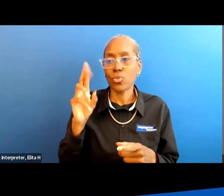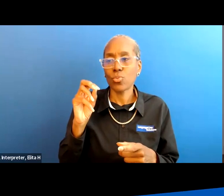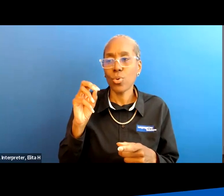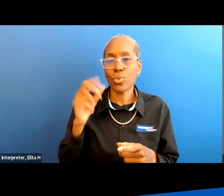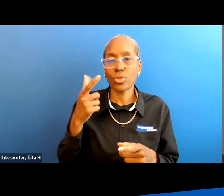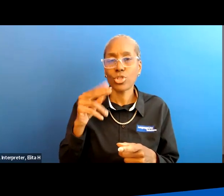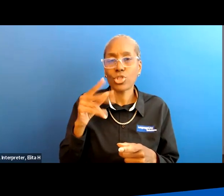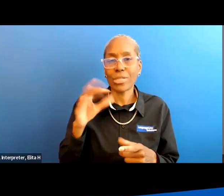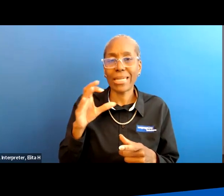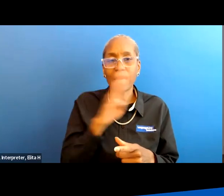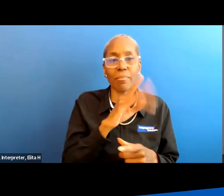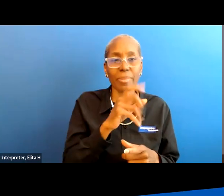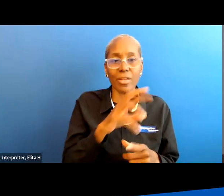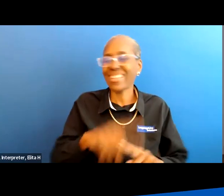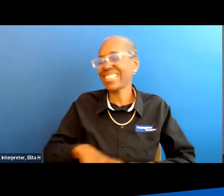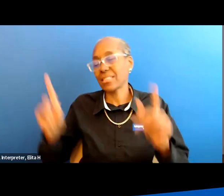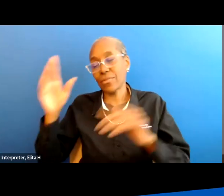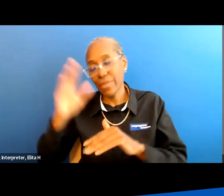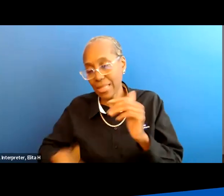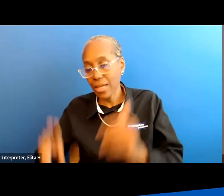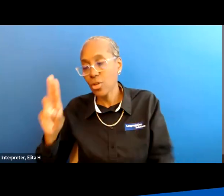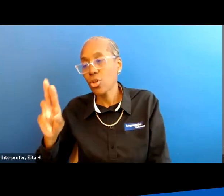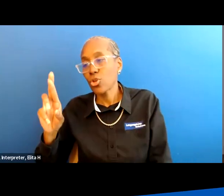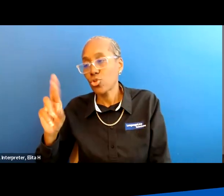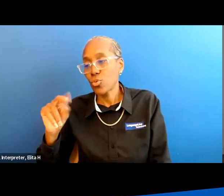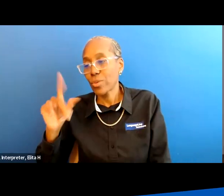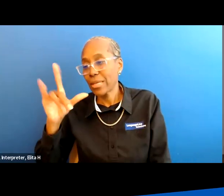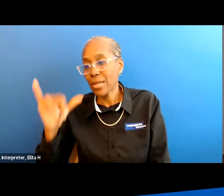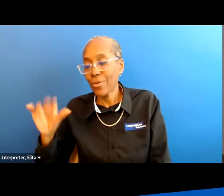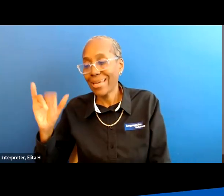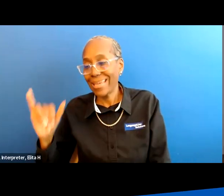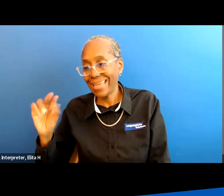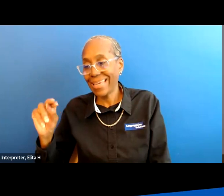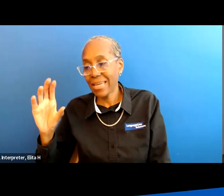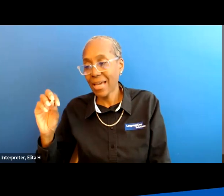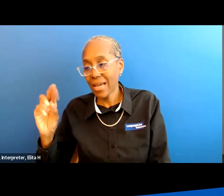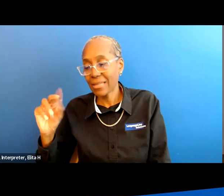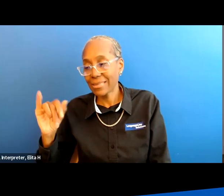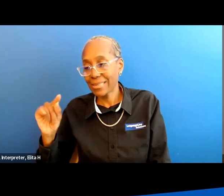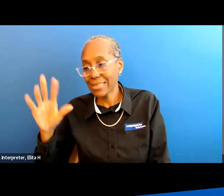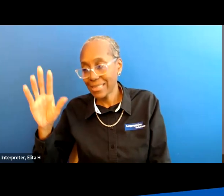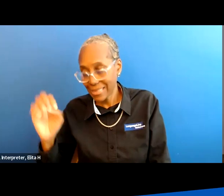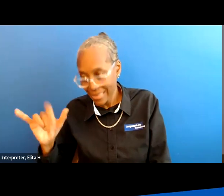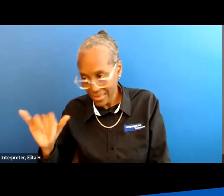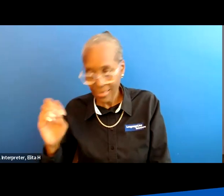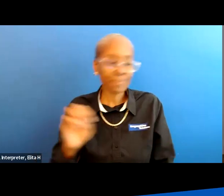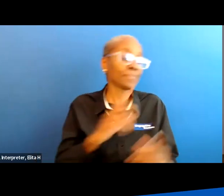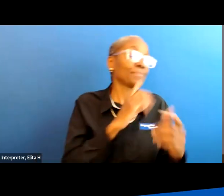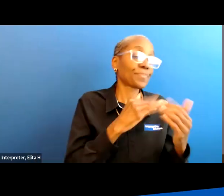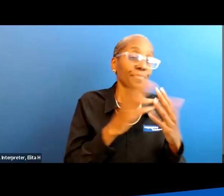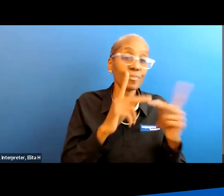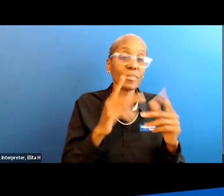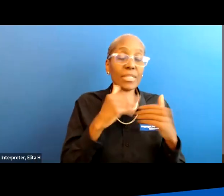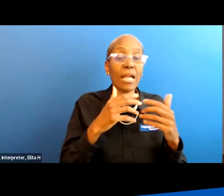different thing than urinary incontinence with spinal cord injury and lower motor neuron injury people who have